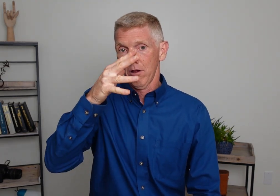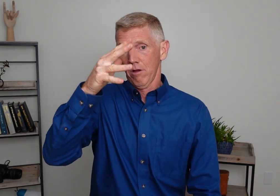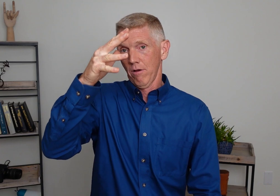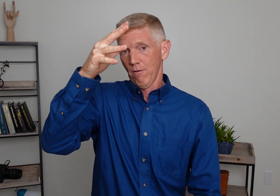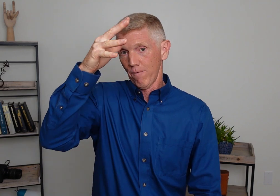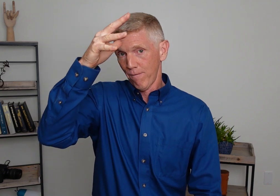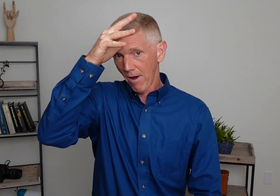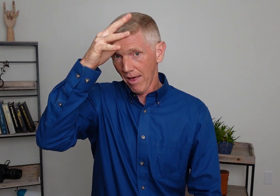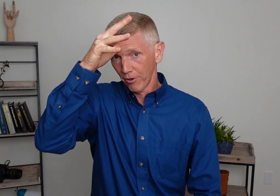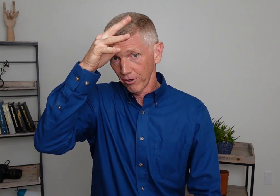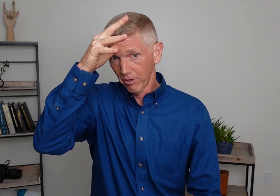Father.